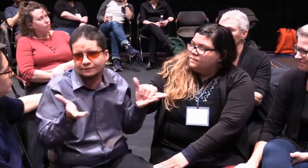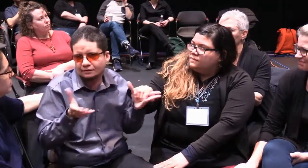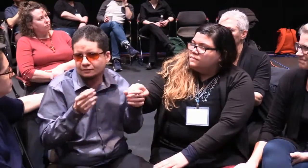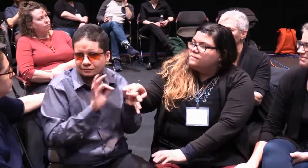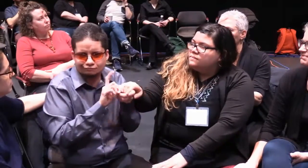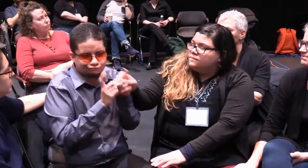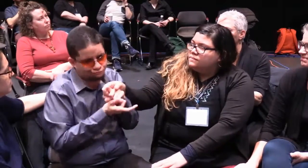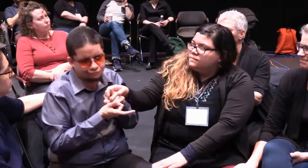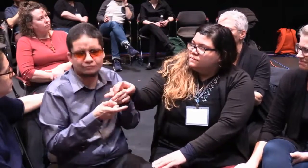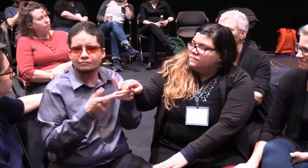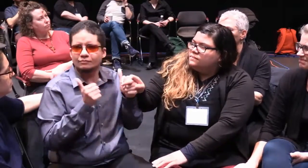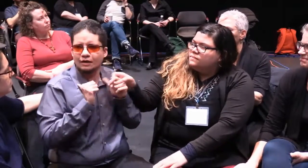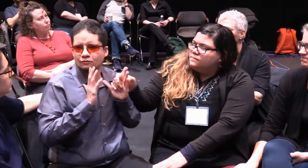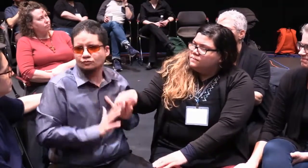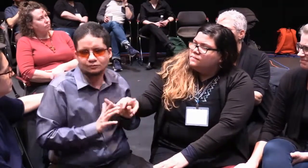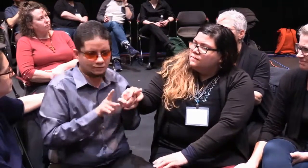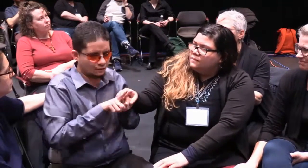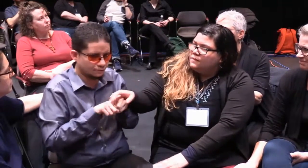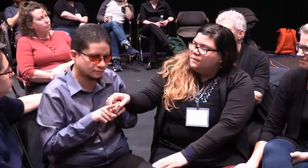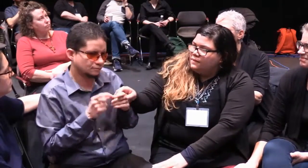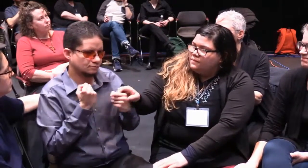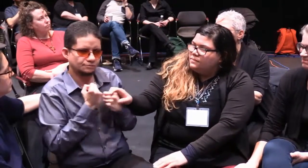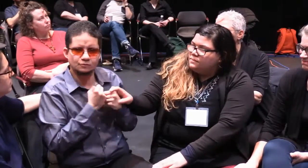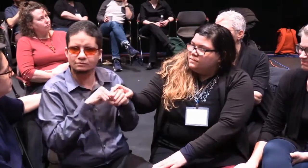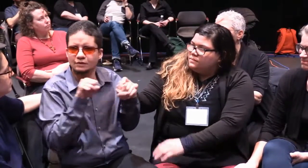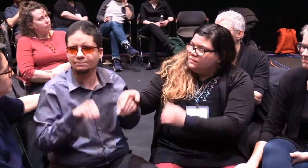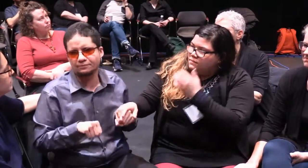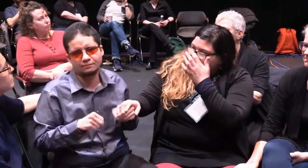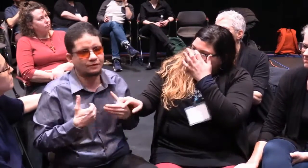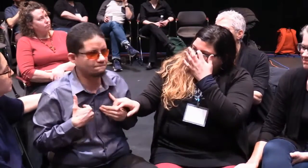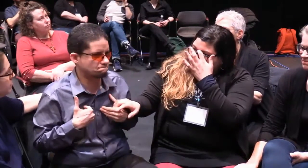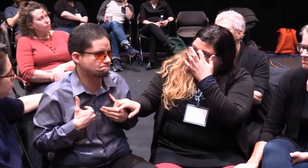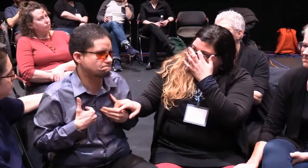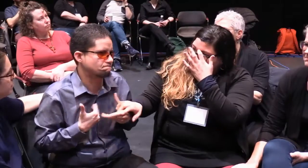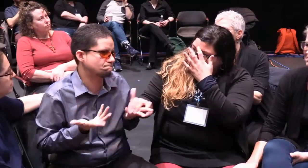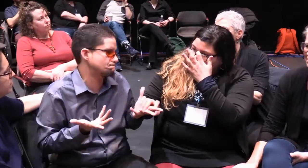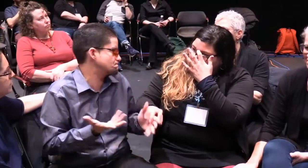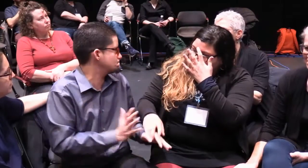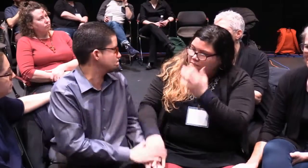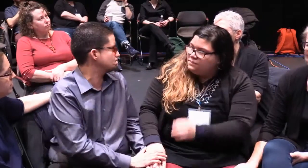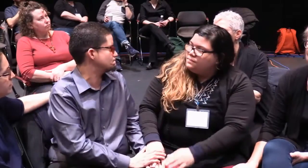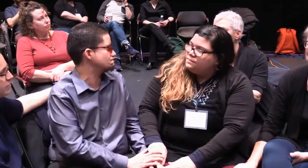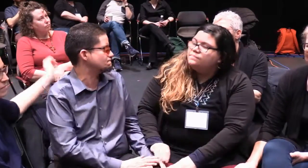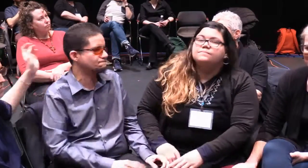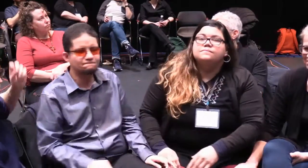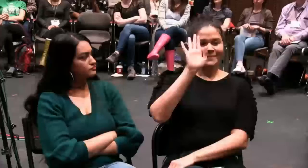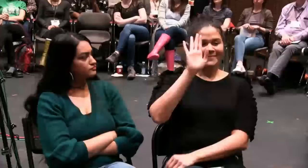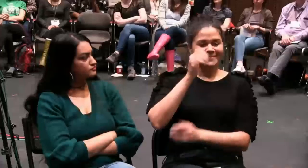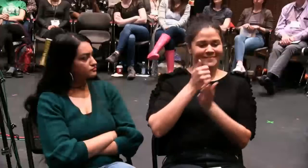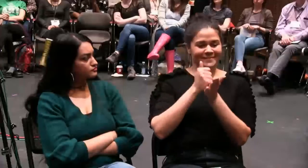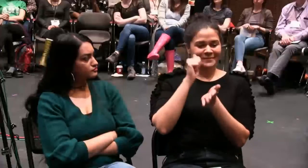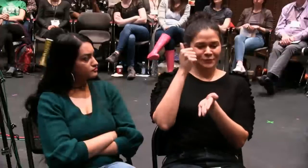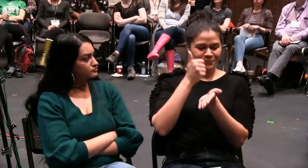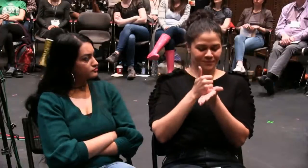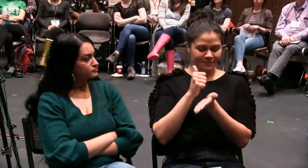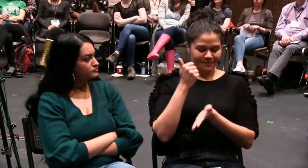Deaf actor and doing it the old way. We were able to innovate and figure out a new system in a way that